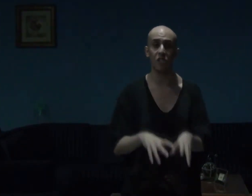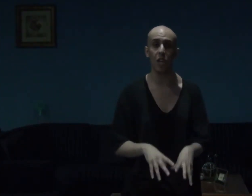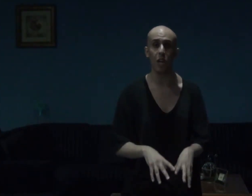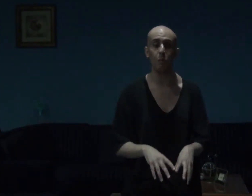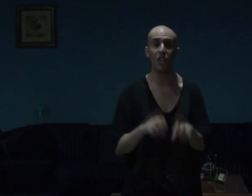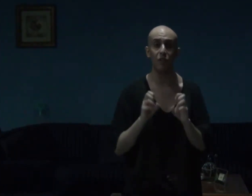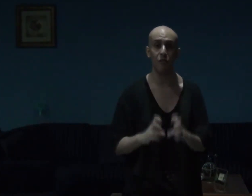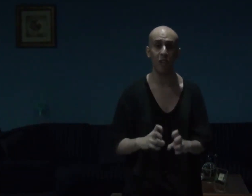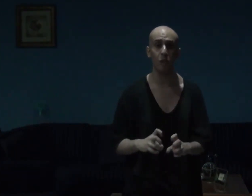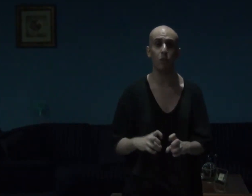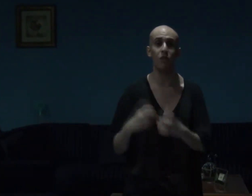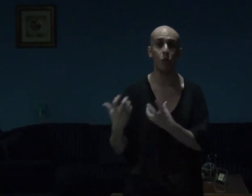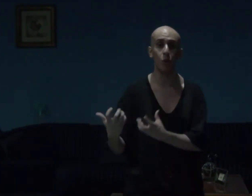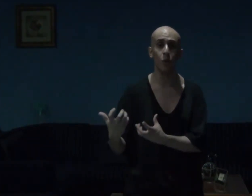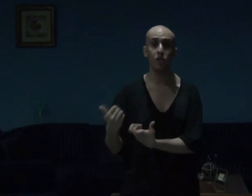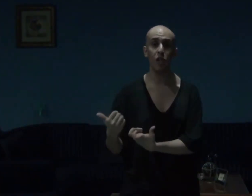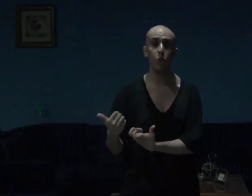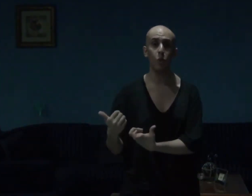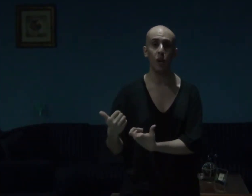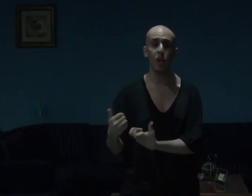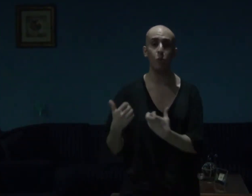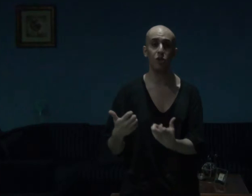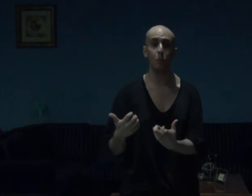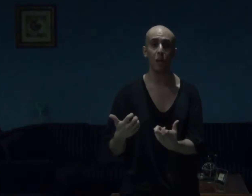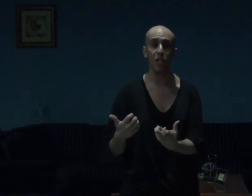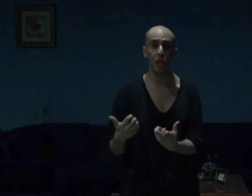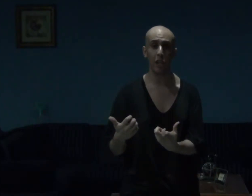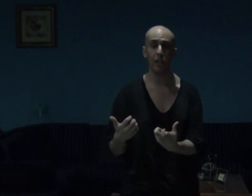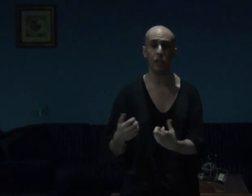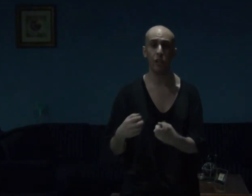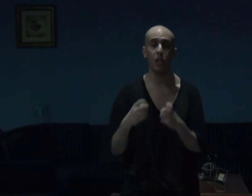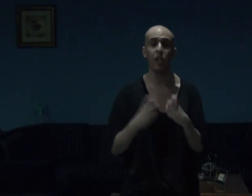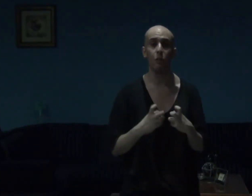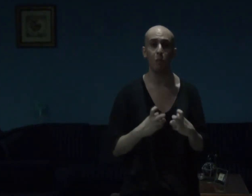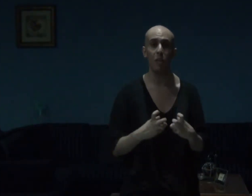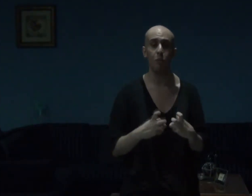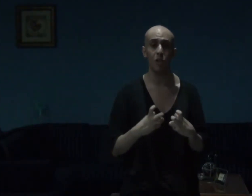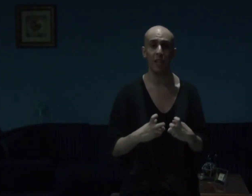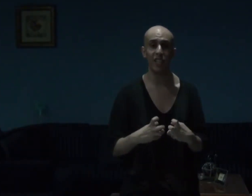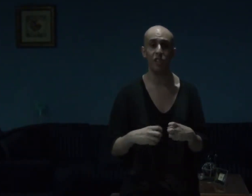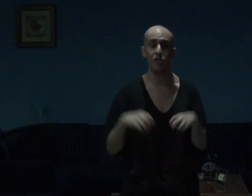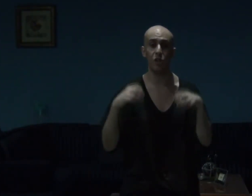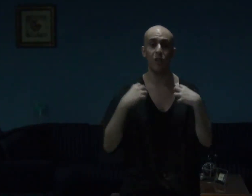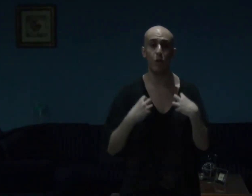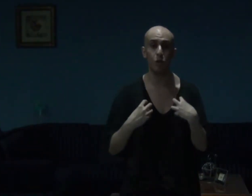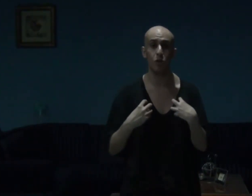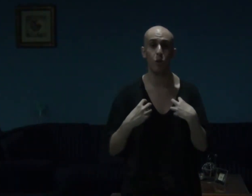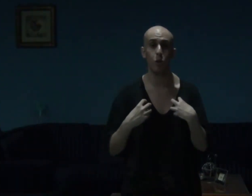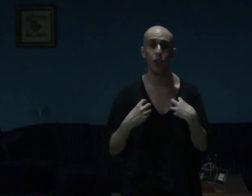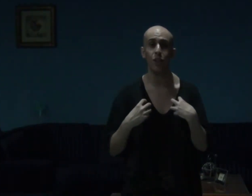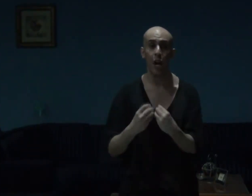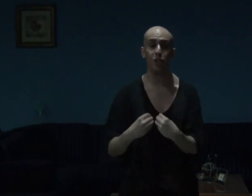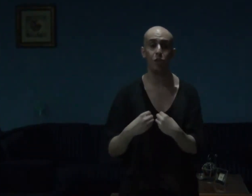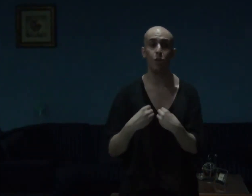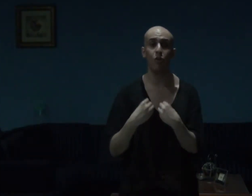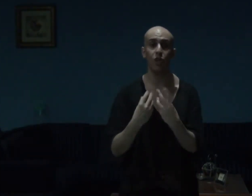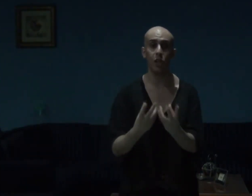game, and the victim of who? Senwa, who's the main character and the main protagonist of our story, has to overcome